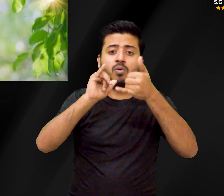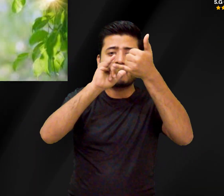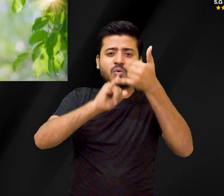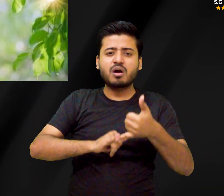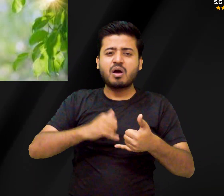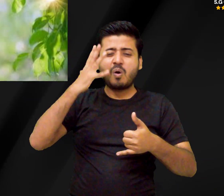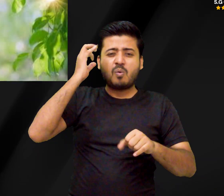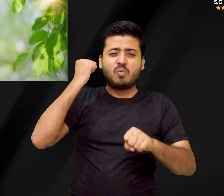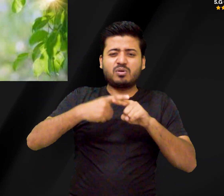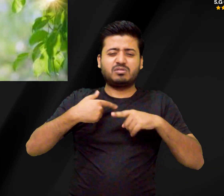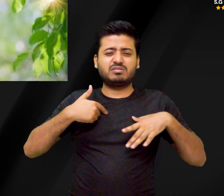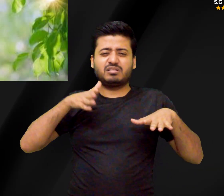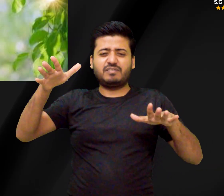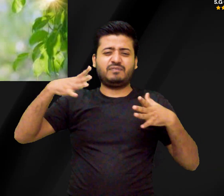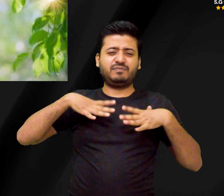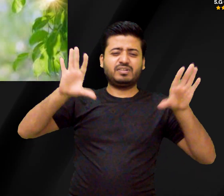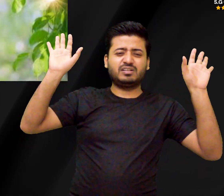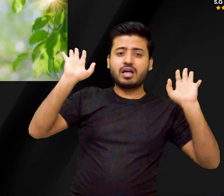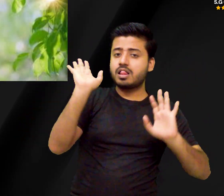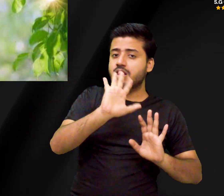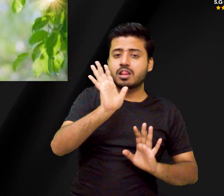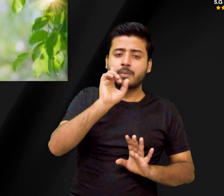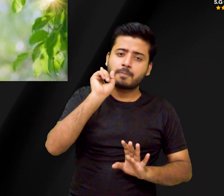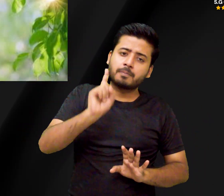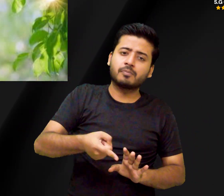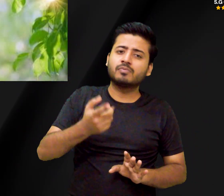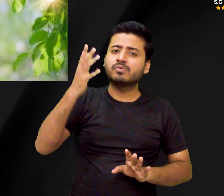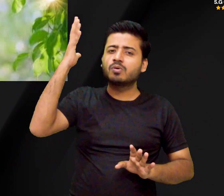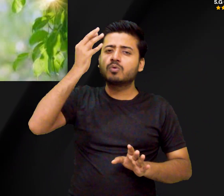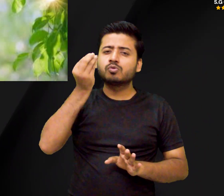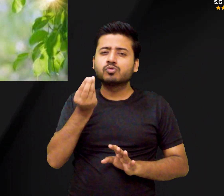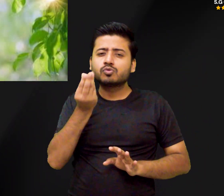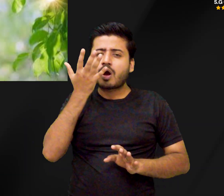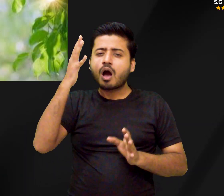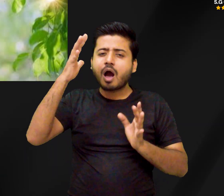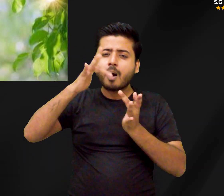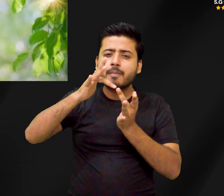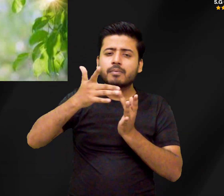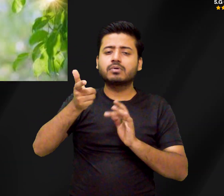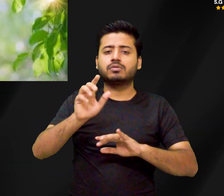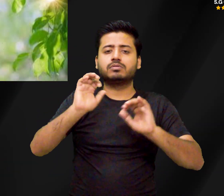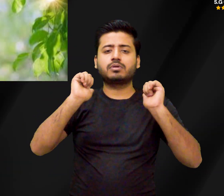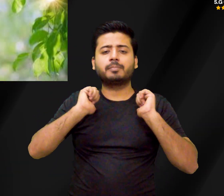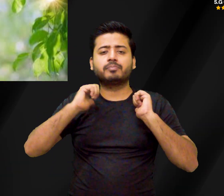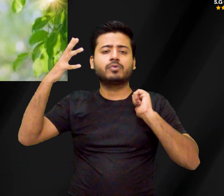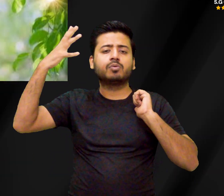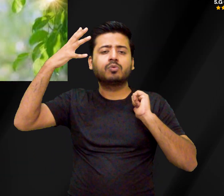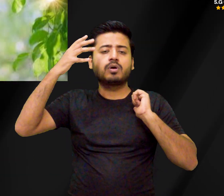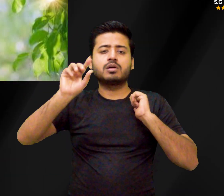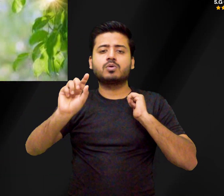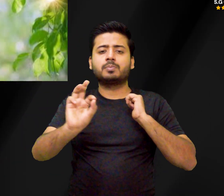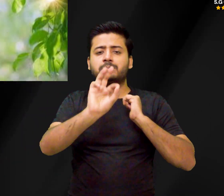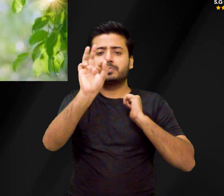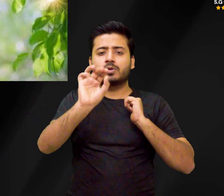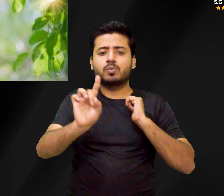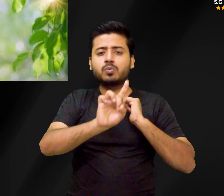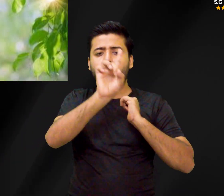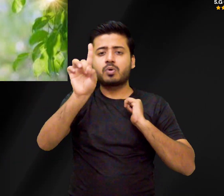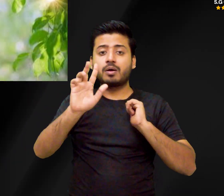day. If possible, especially during midday. After sufficient time, use sunscreen or protective clothing to prevent skin